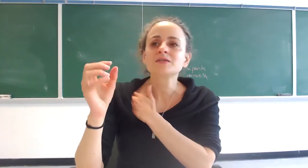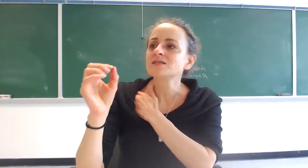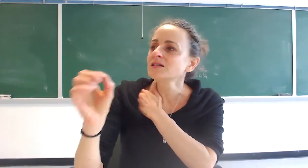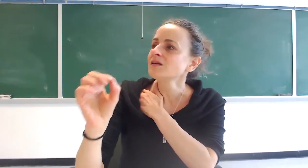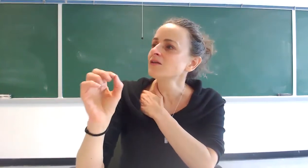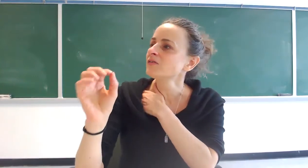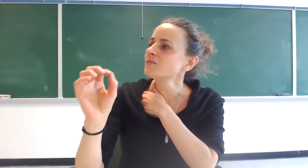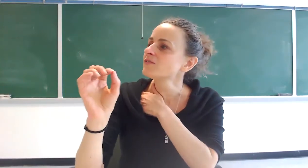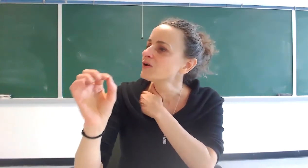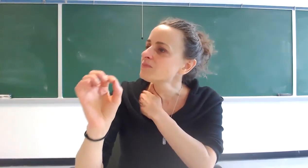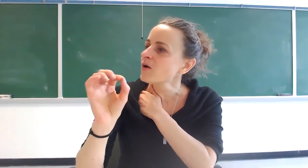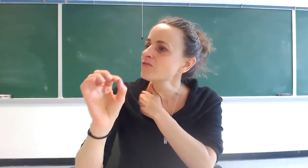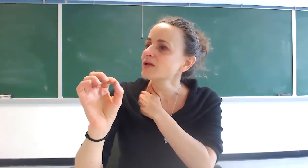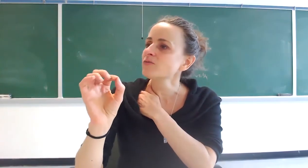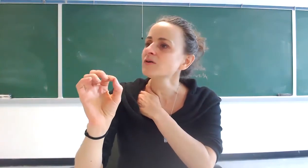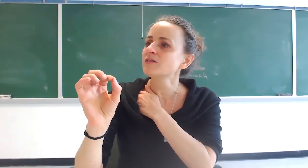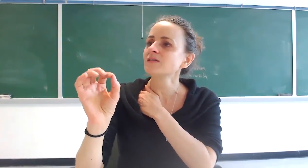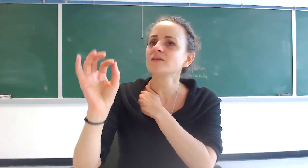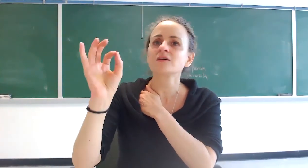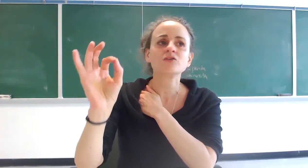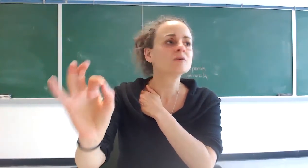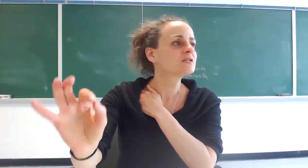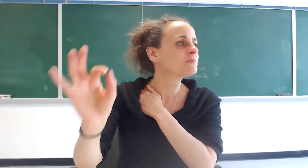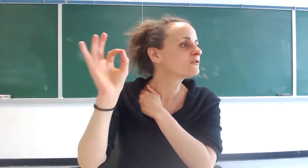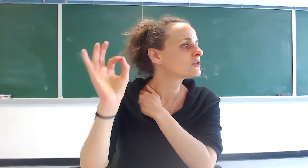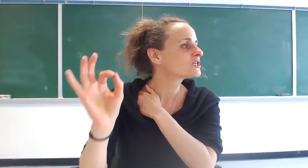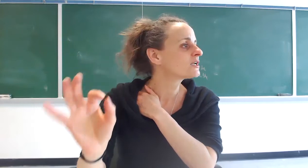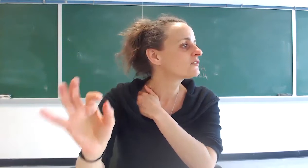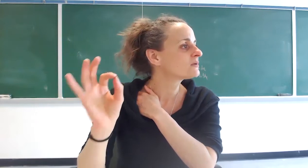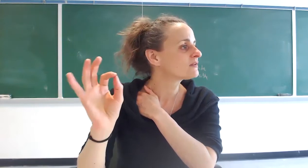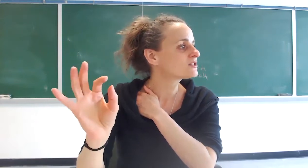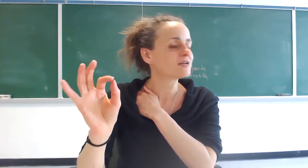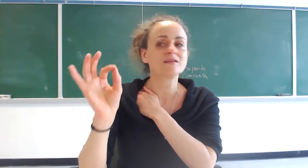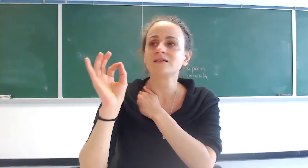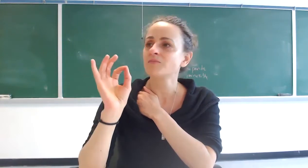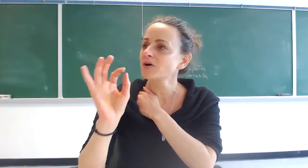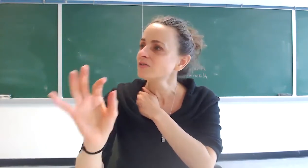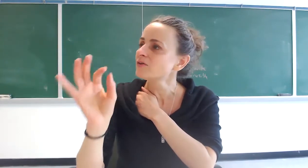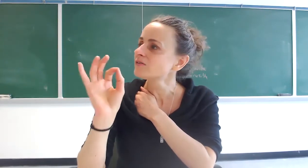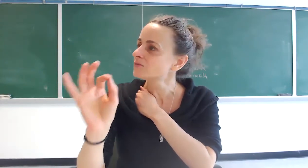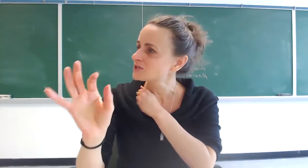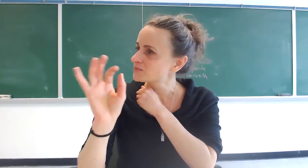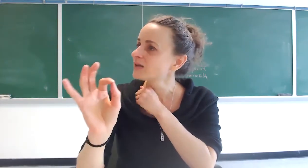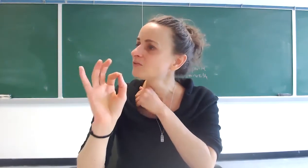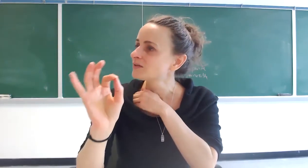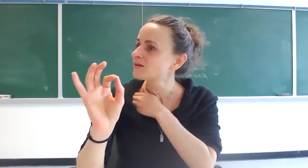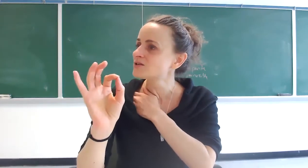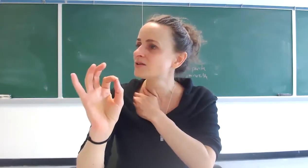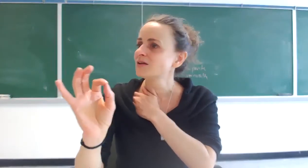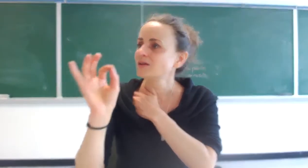seeing here something very powerful at work this is the human spirit which cannot be touched and that part of us which cannot be touched and